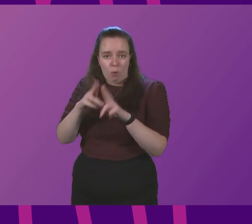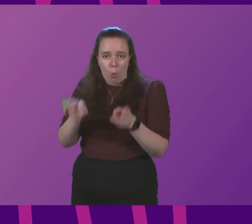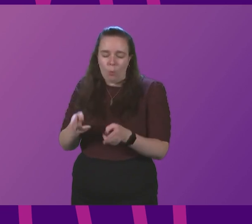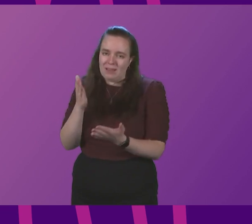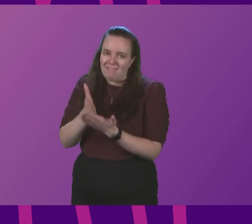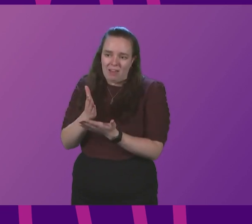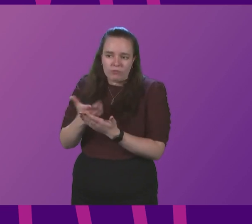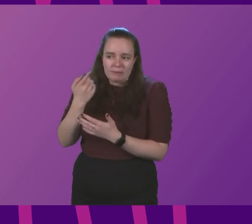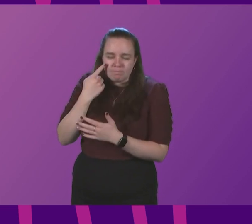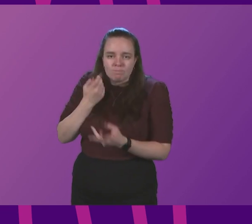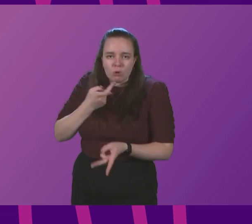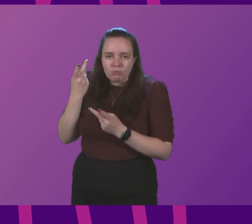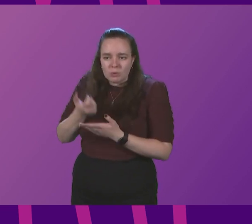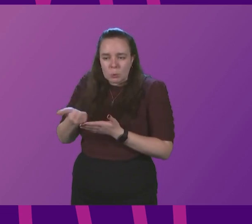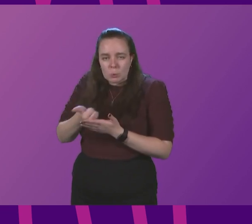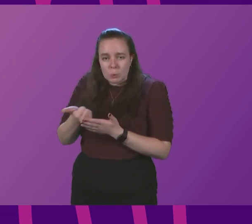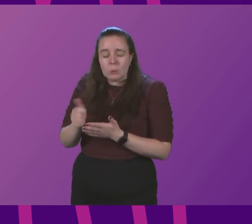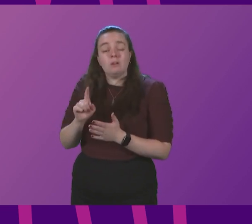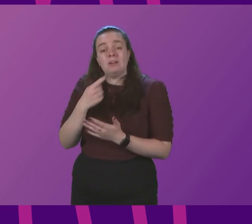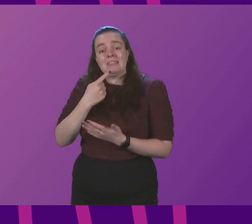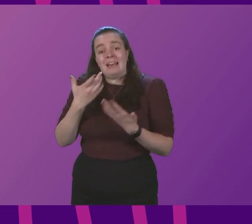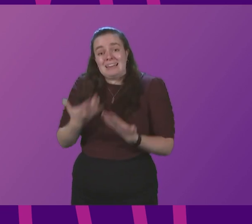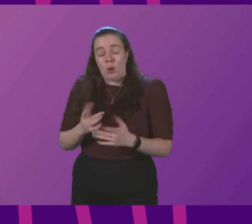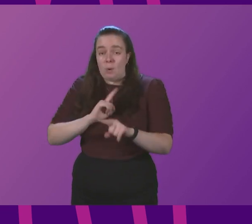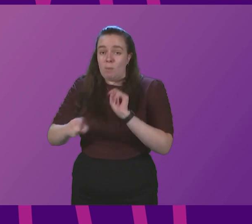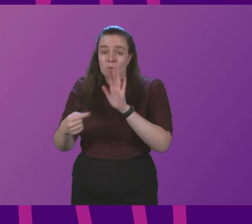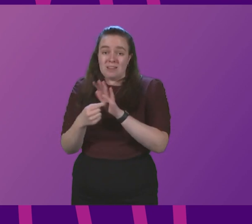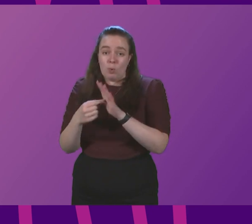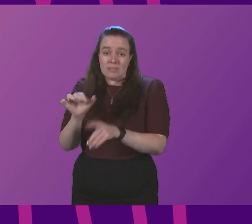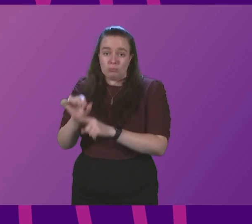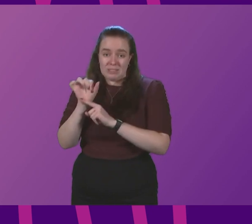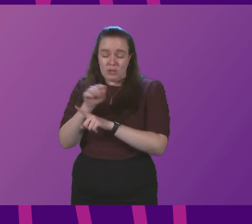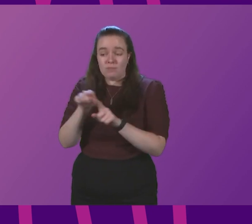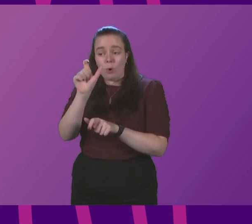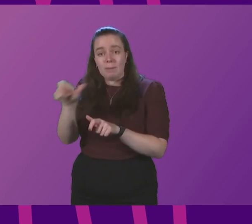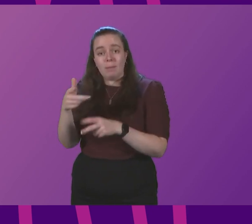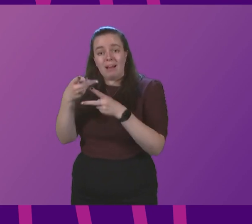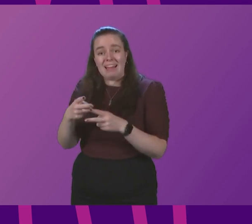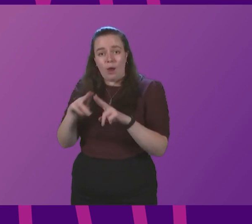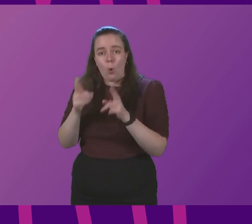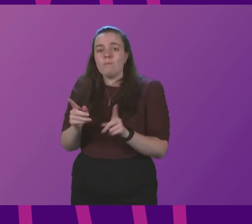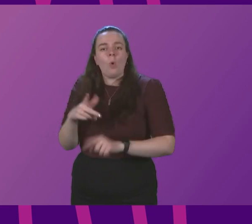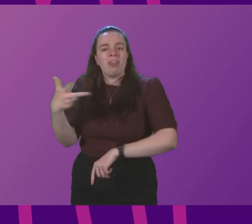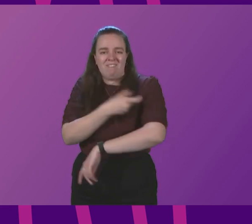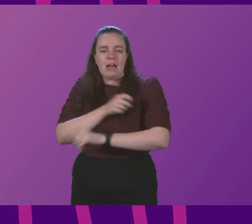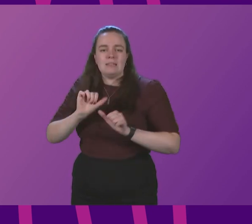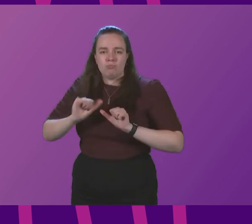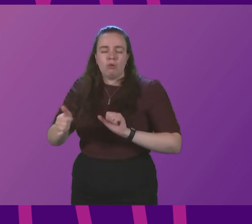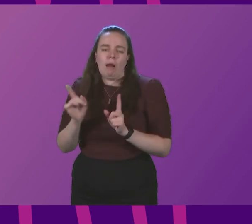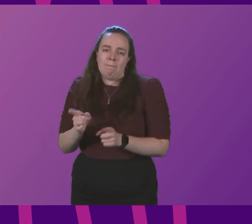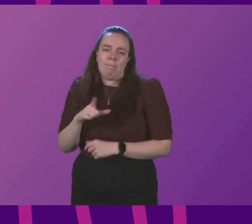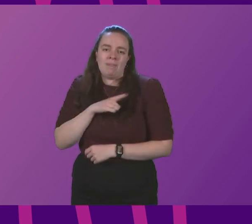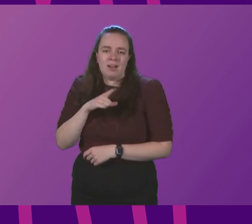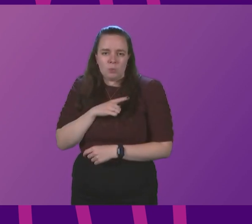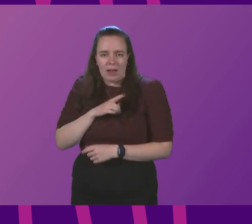very close review. What I would say now is that the most important protection for people in care homes is the vaccination programme, and that's why we have